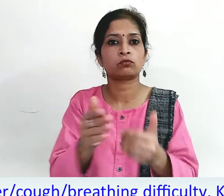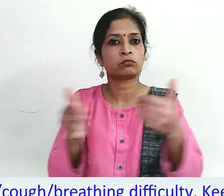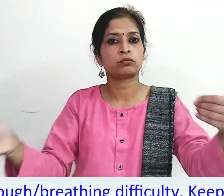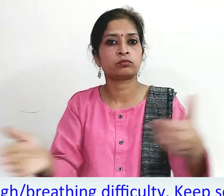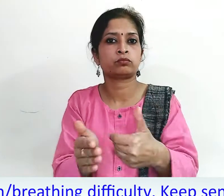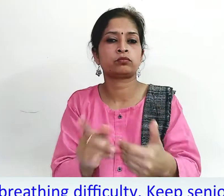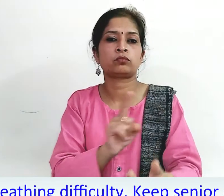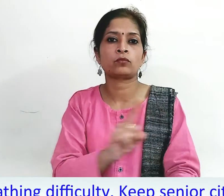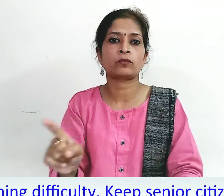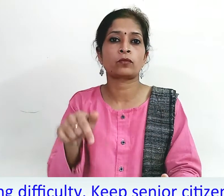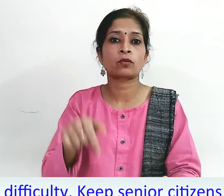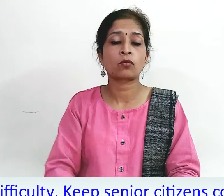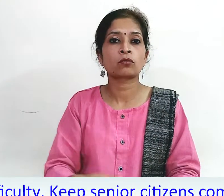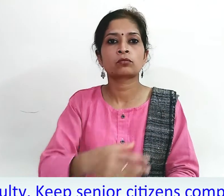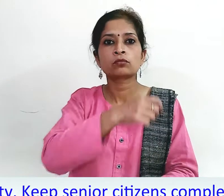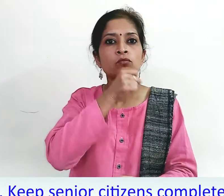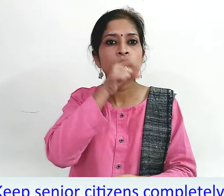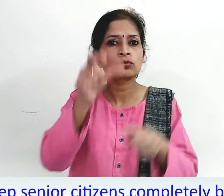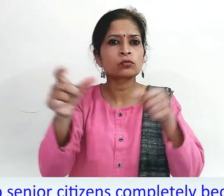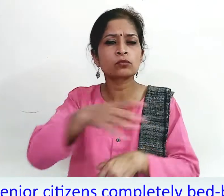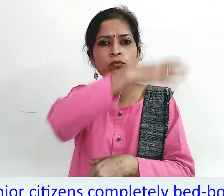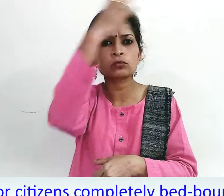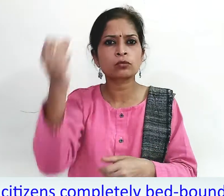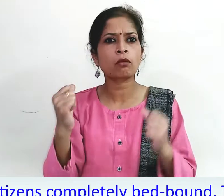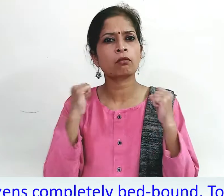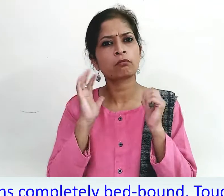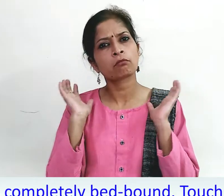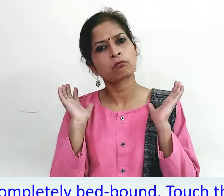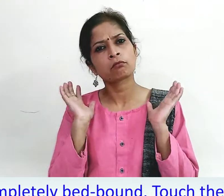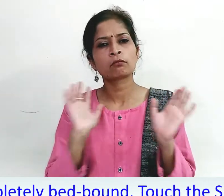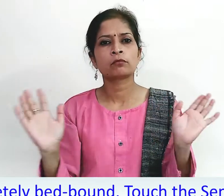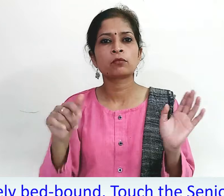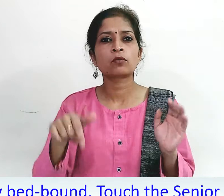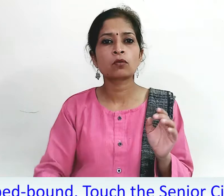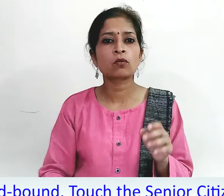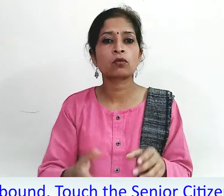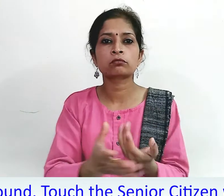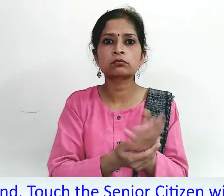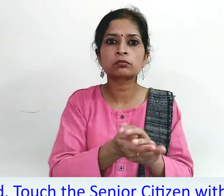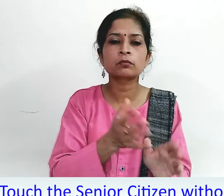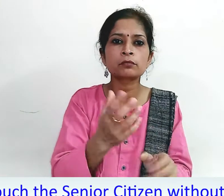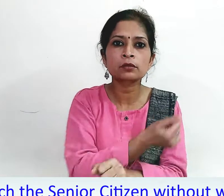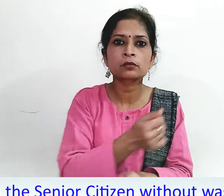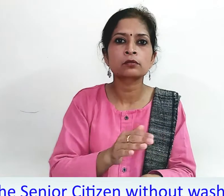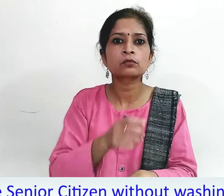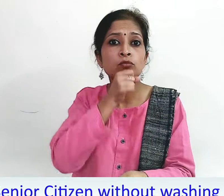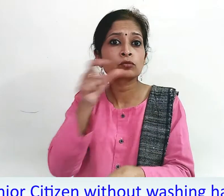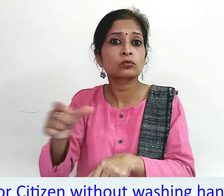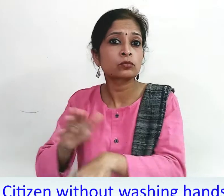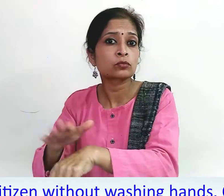citizens completely bed-bound. Touch the senior citizen without washing hands. Contact